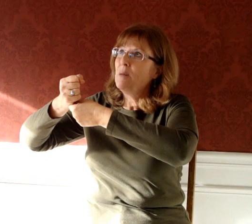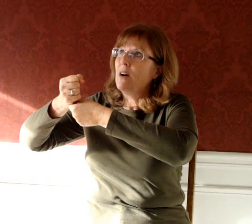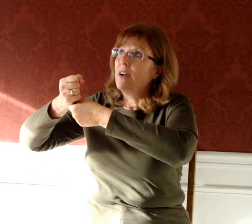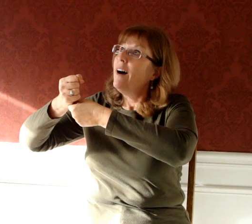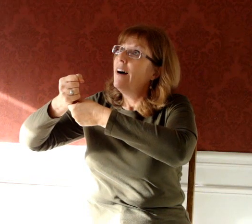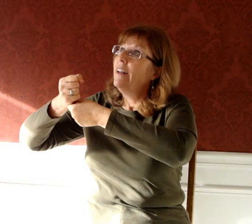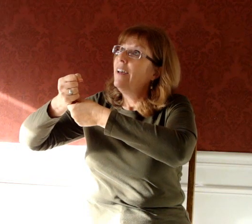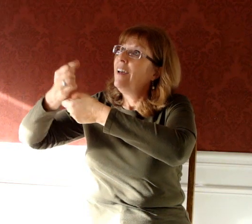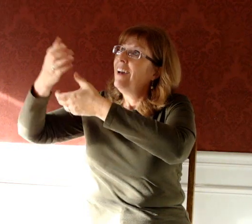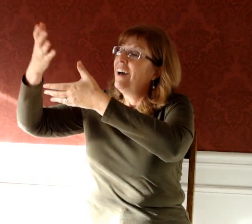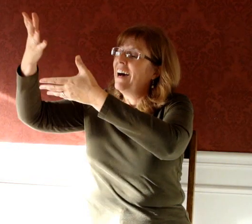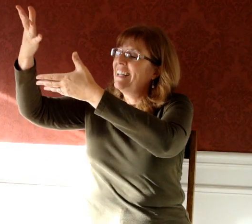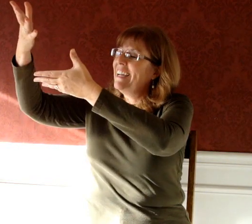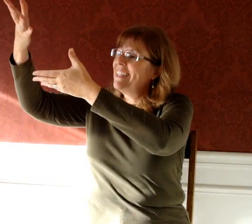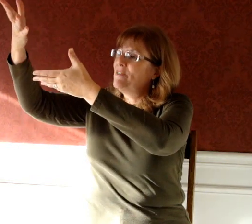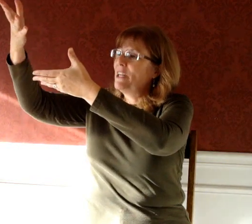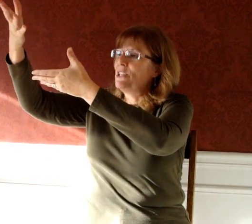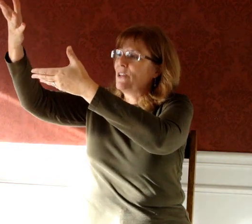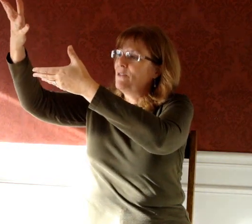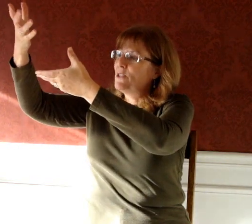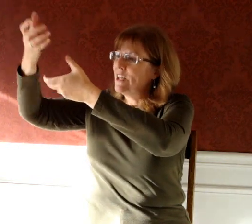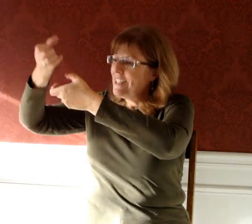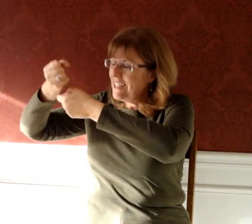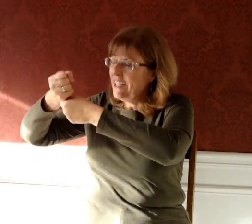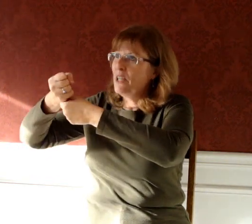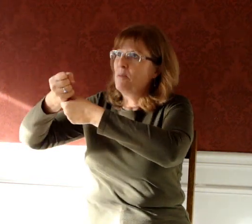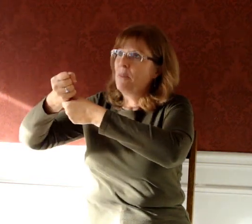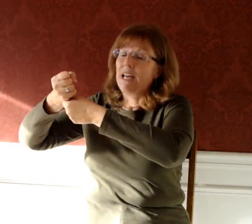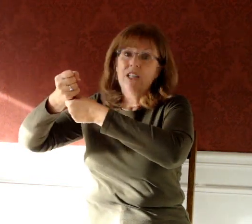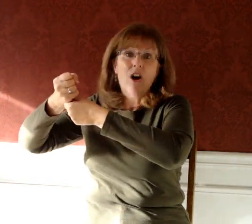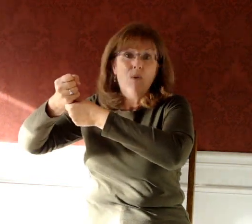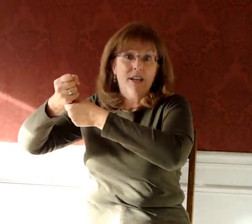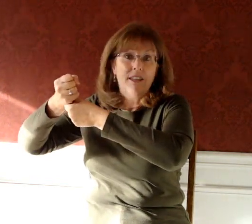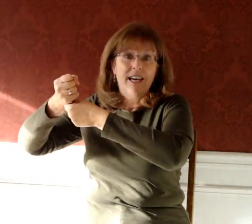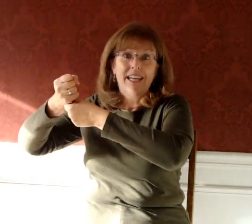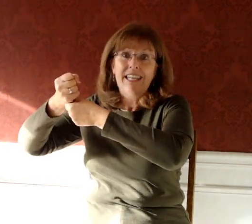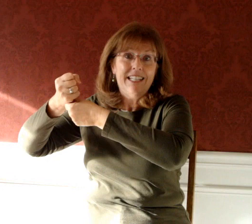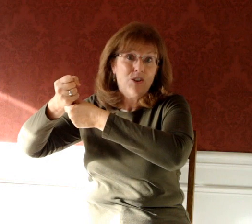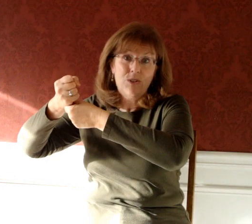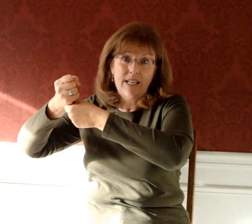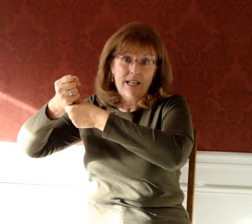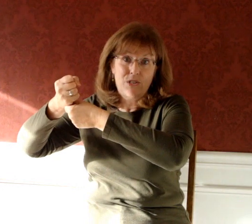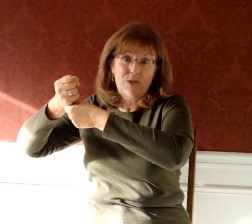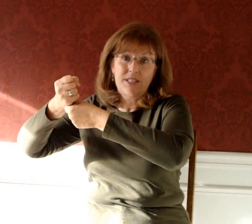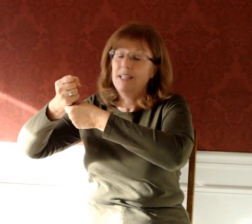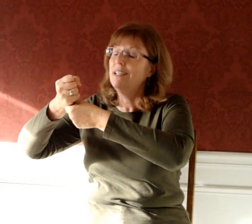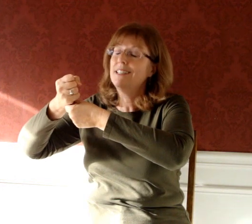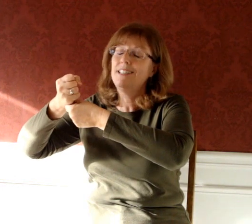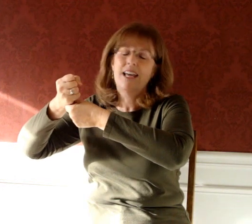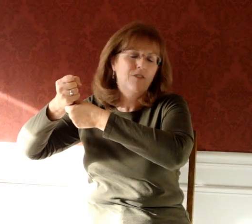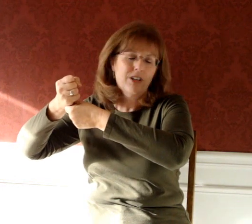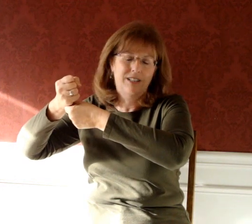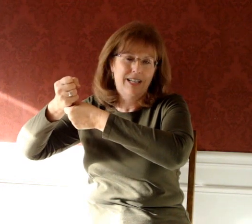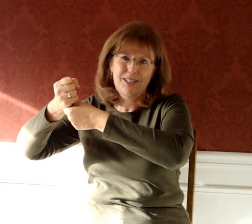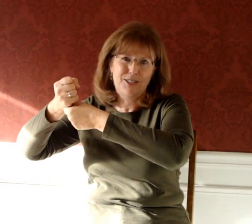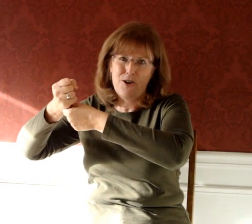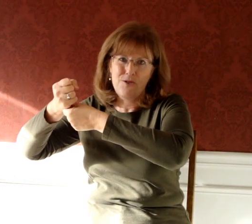about God, I like the picture of trusting Him and knowing that He's holding on to us and He's never going to let us go.